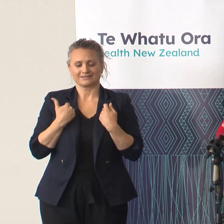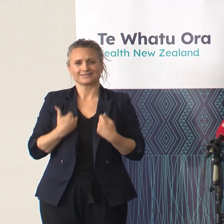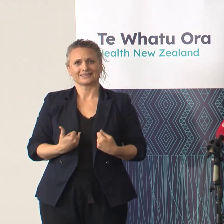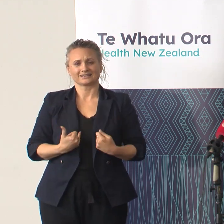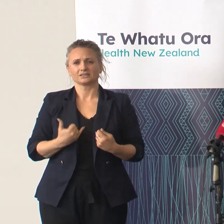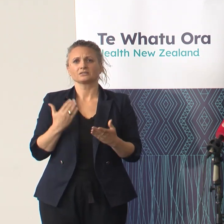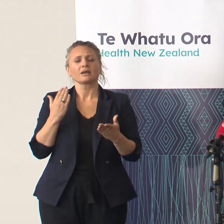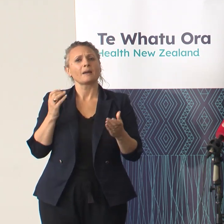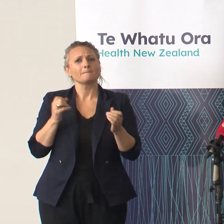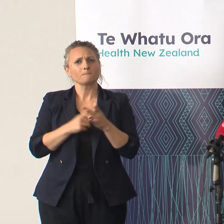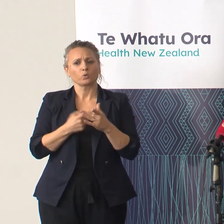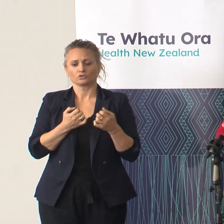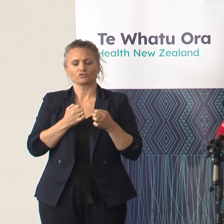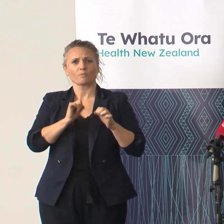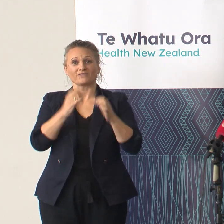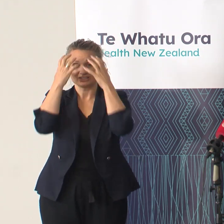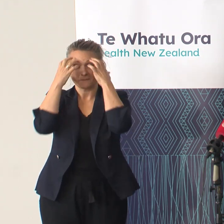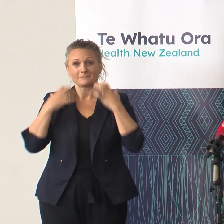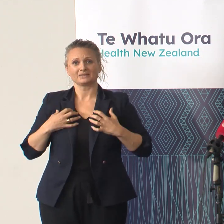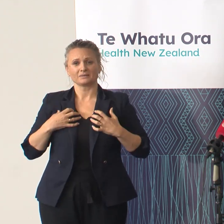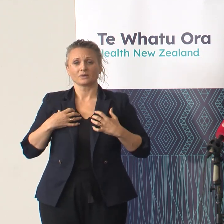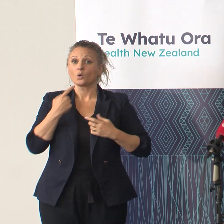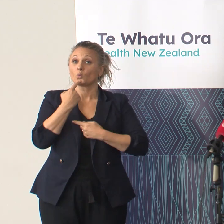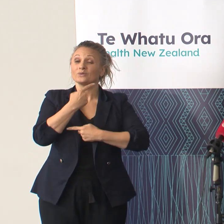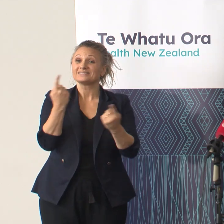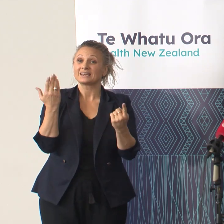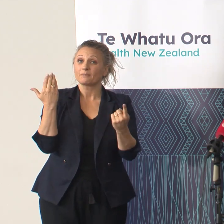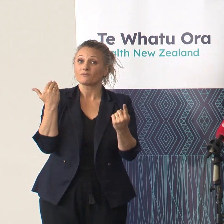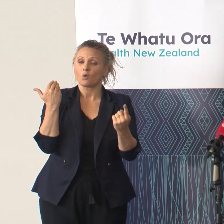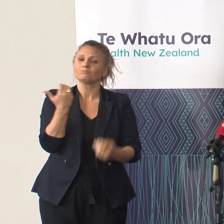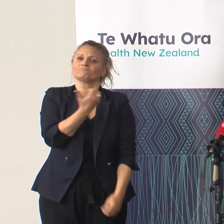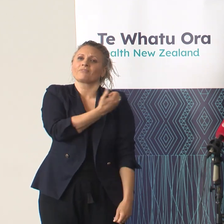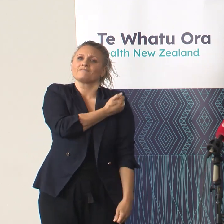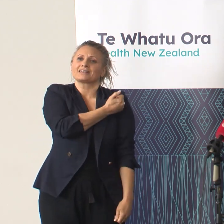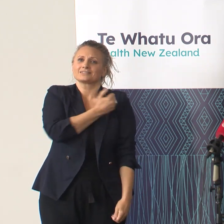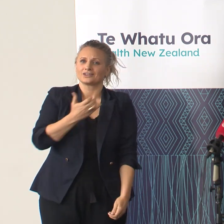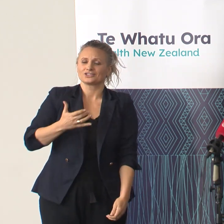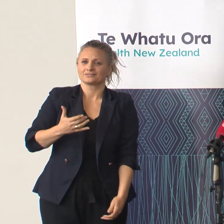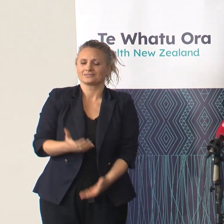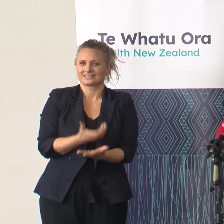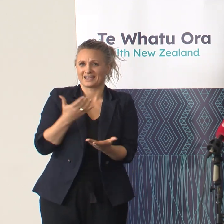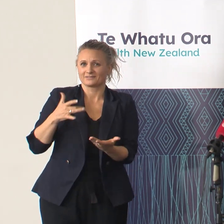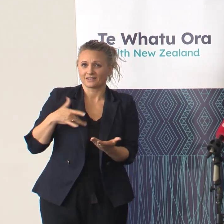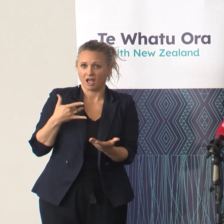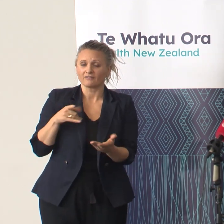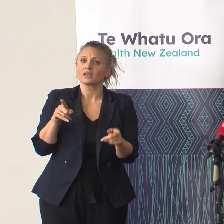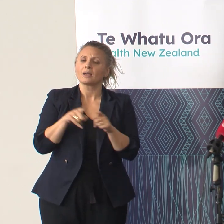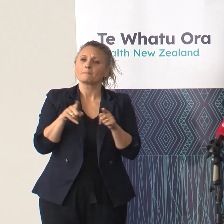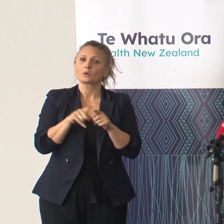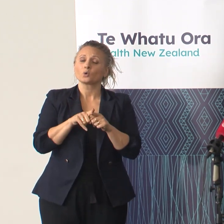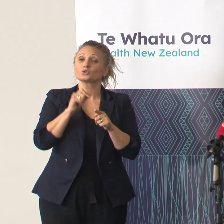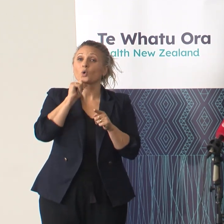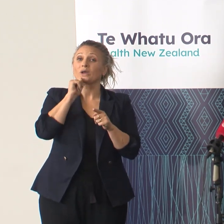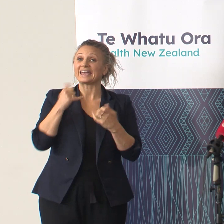measles. We've said it before, vaccination saves lives, but it also reduces the severity of illness and the likelihood